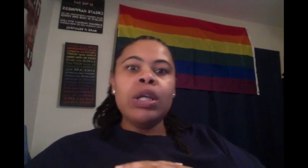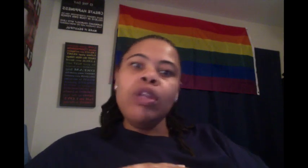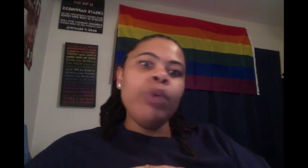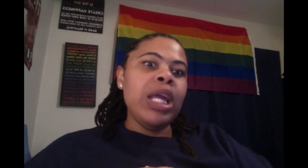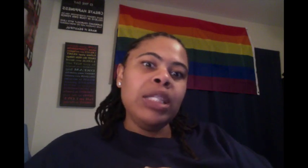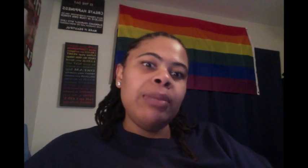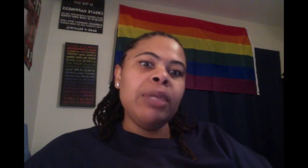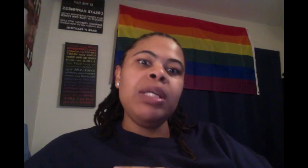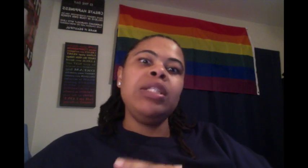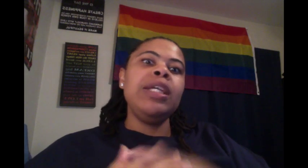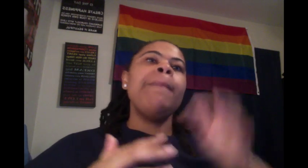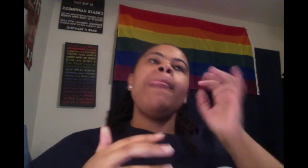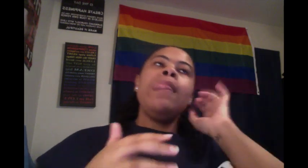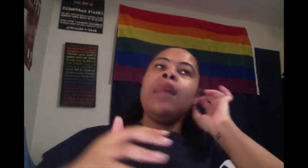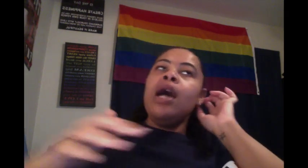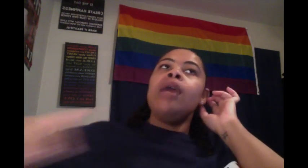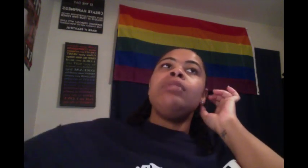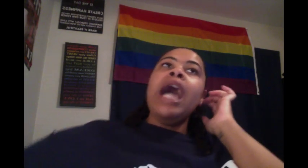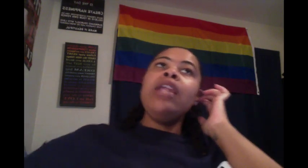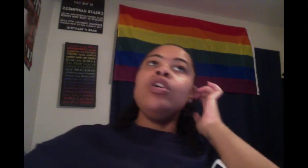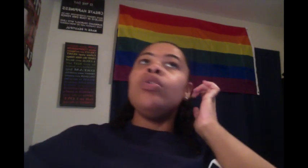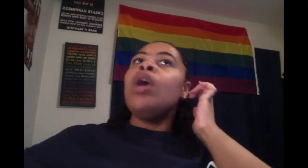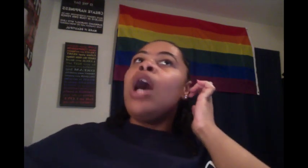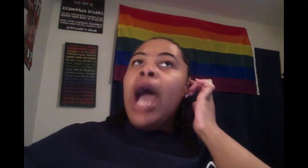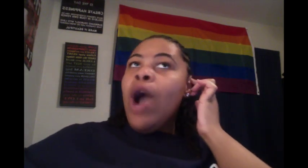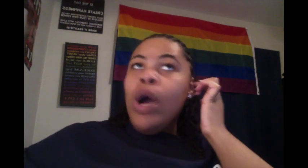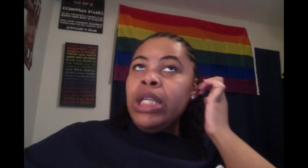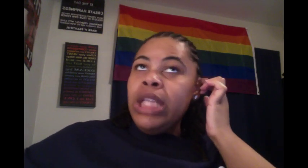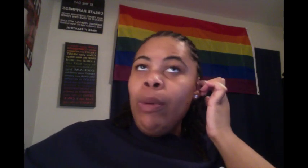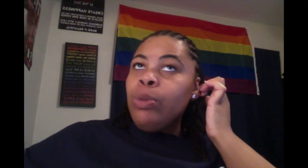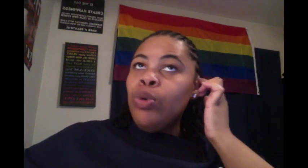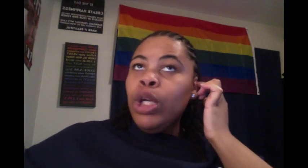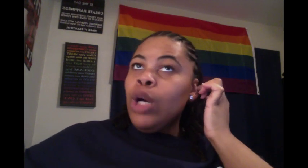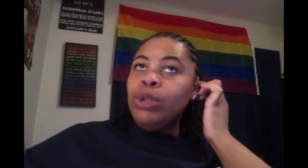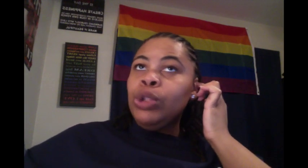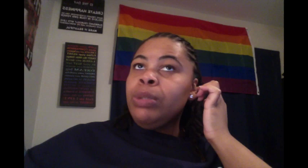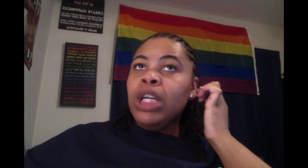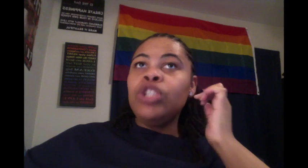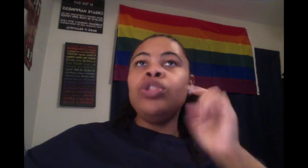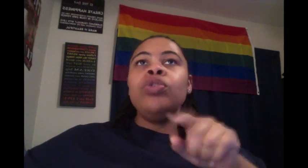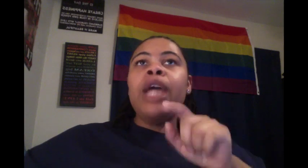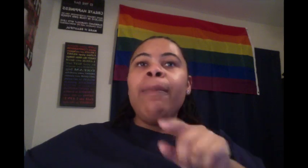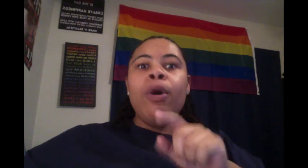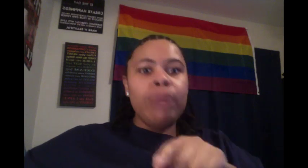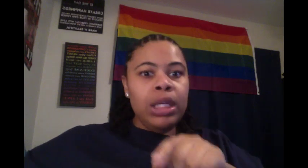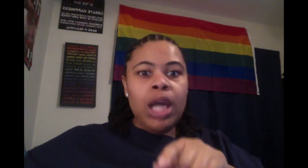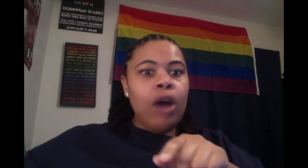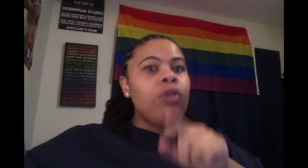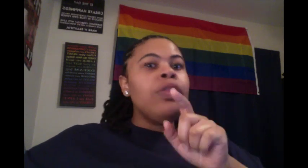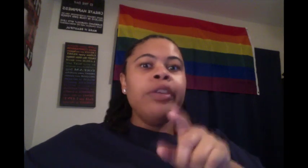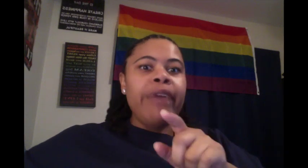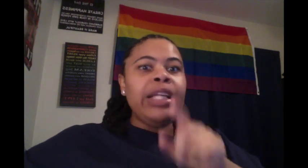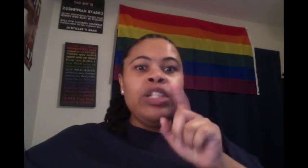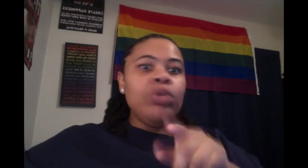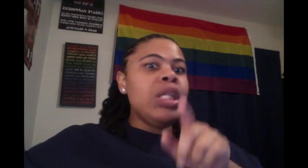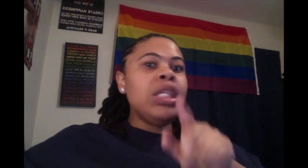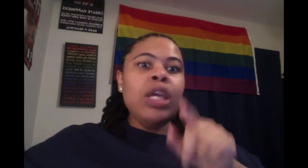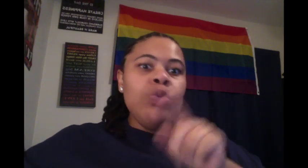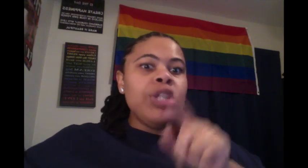only one that stepped up. Now, see, um, Dono, I don't understand what was going on with you because you kept on putting off the fact that you needed to get Richard